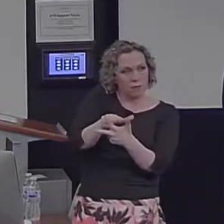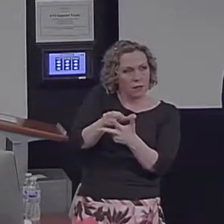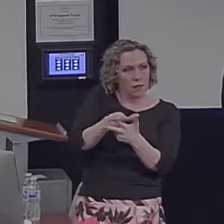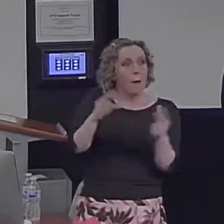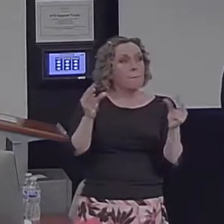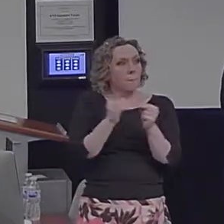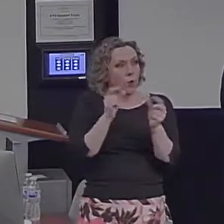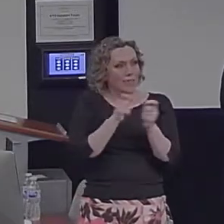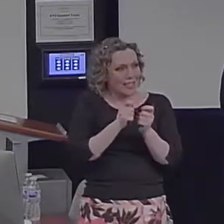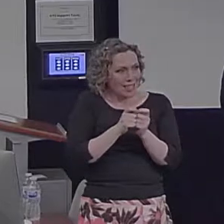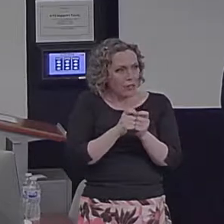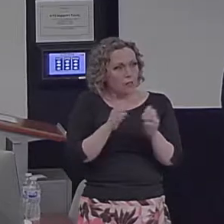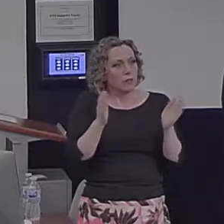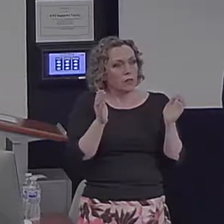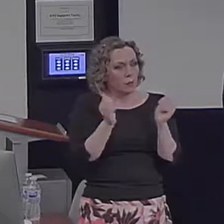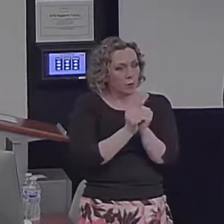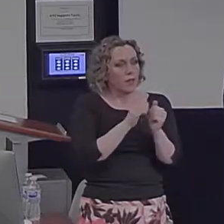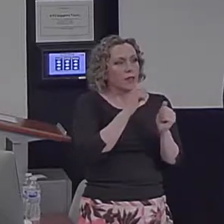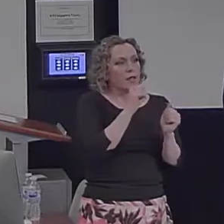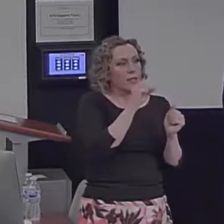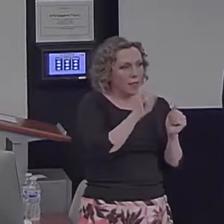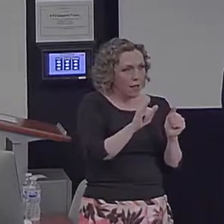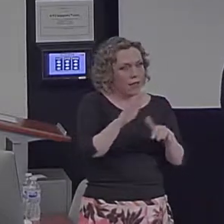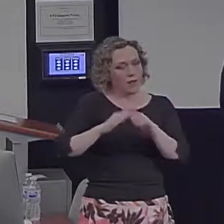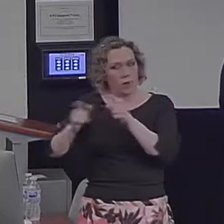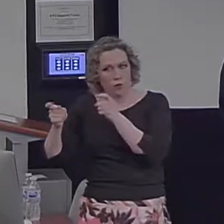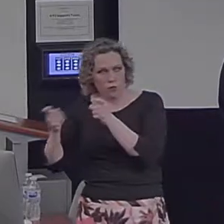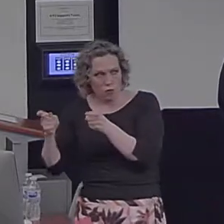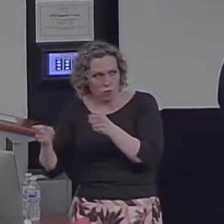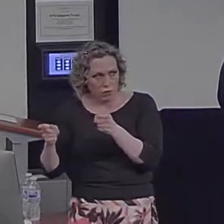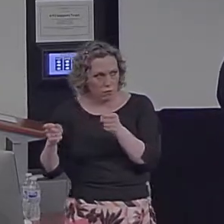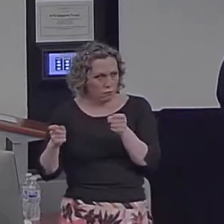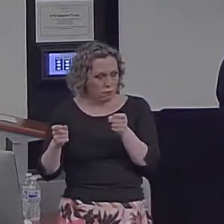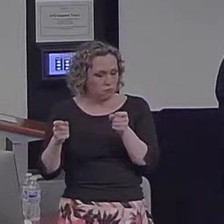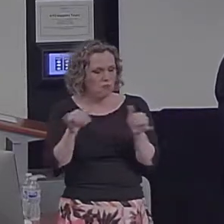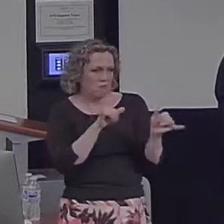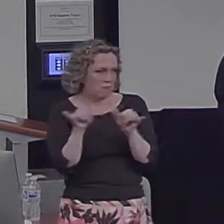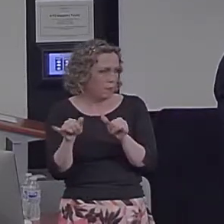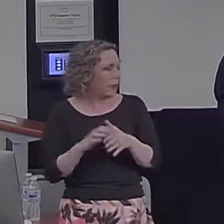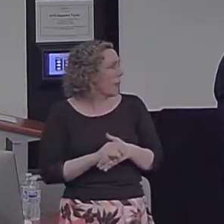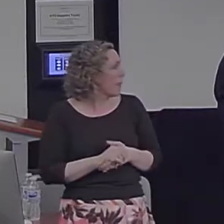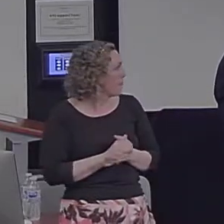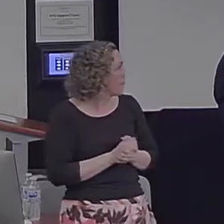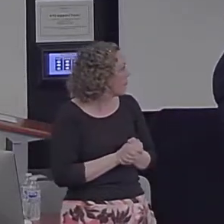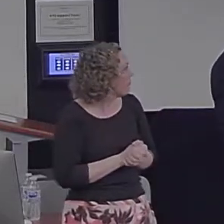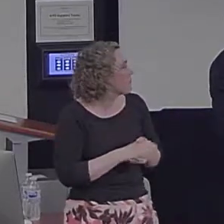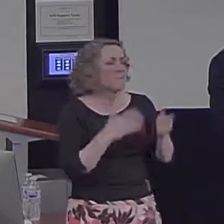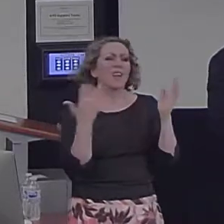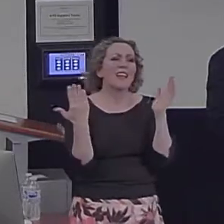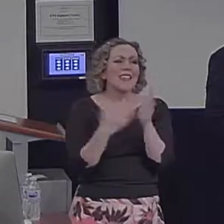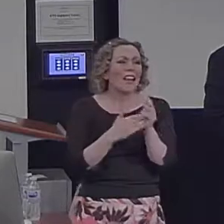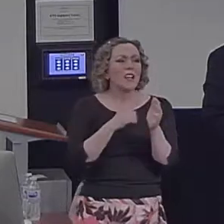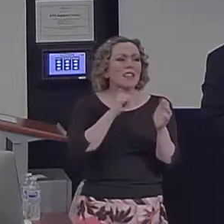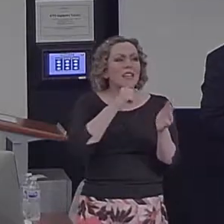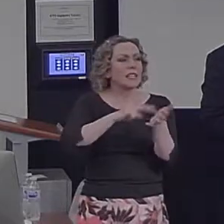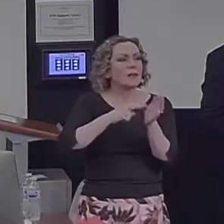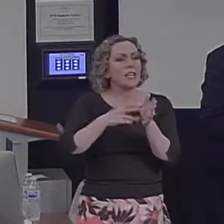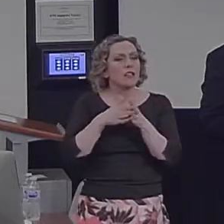they've had specificity than control and to a similar degree. And again, it's not just that they're producing more verbal output after the